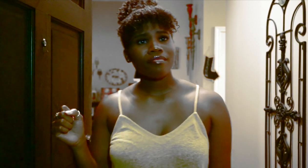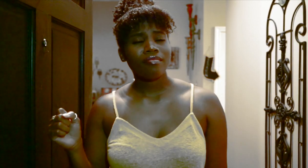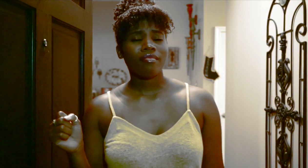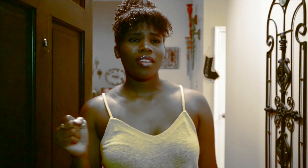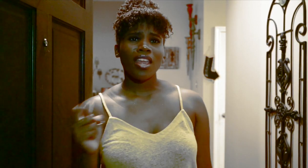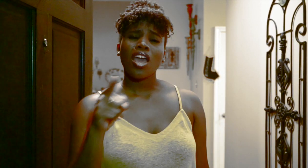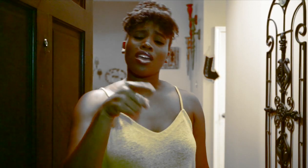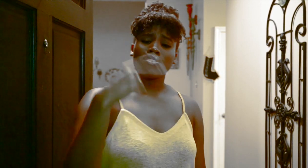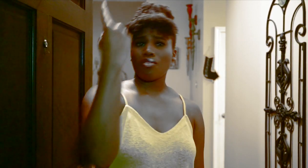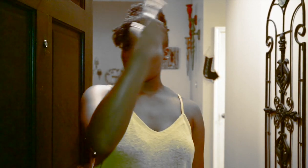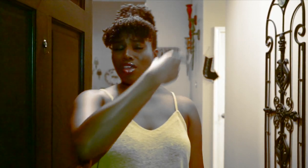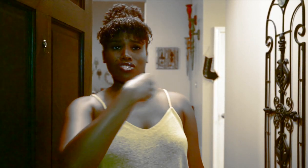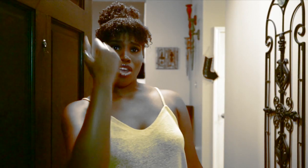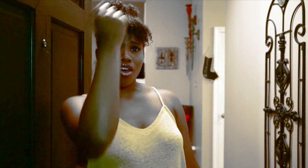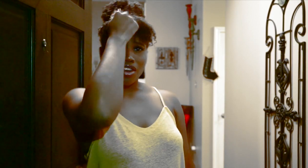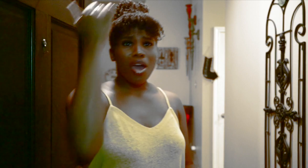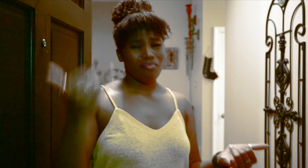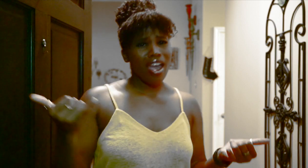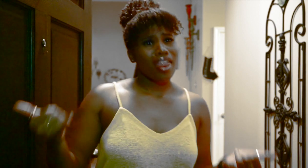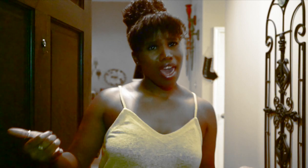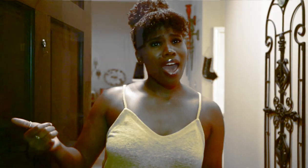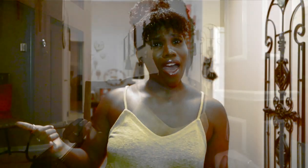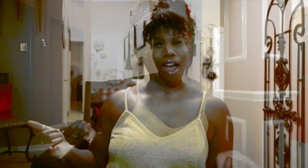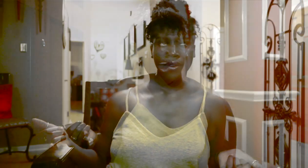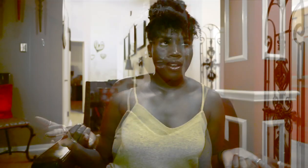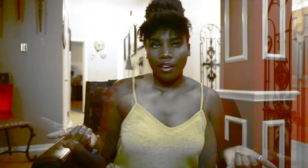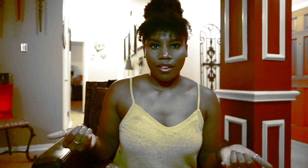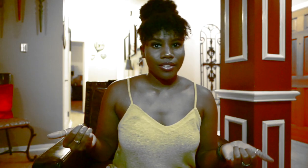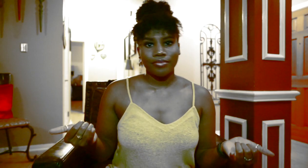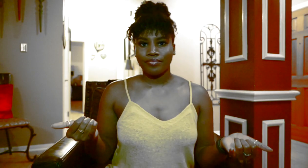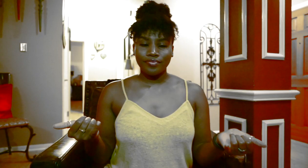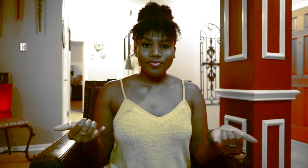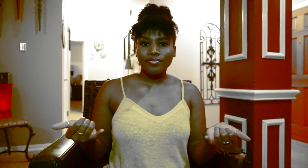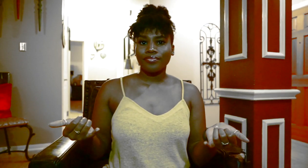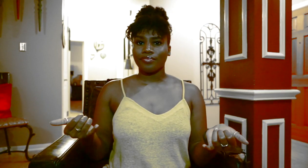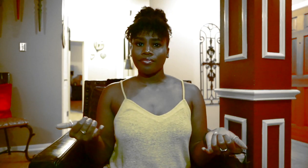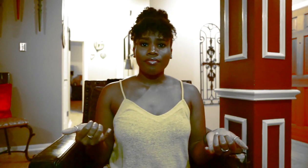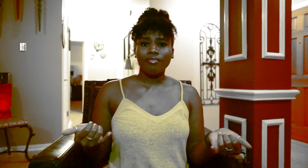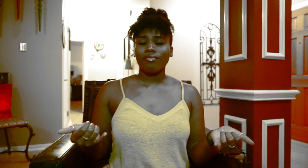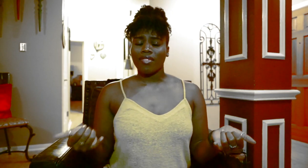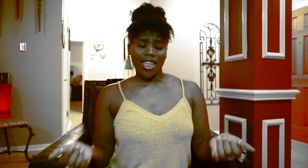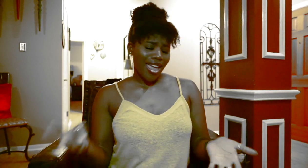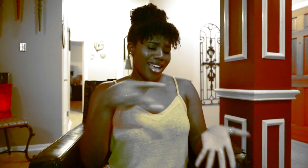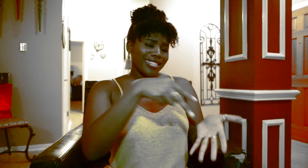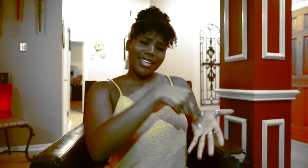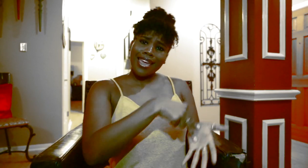You look so dumb right now Standing